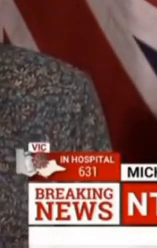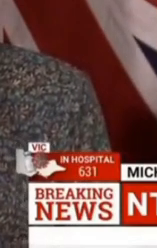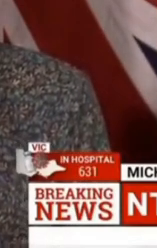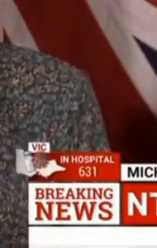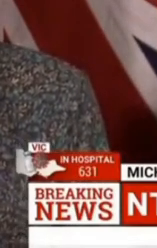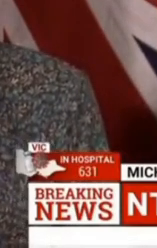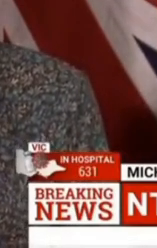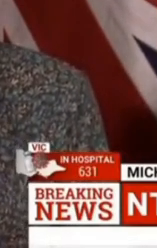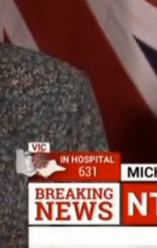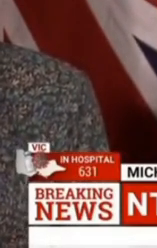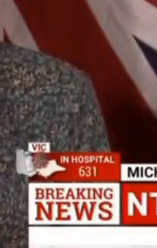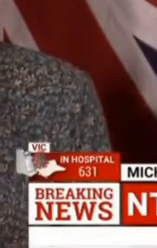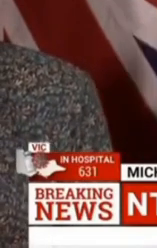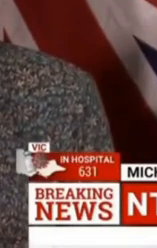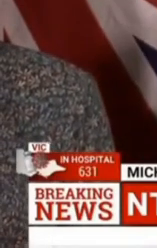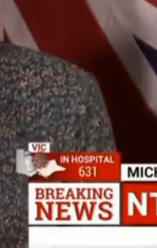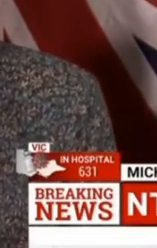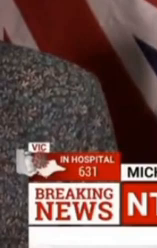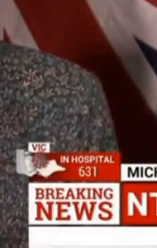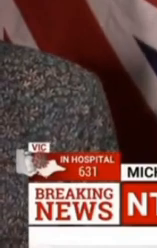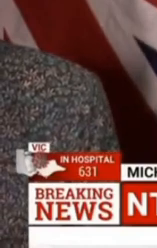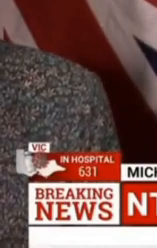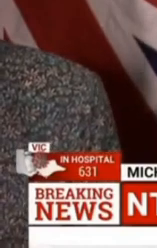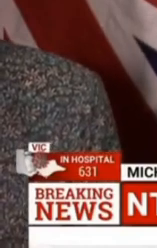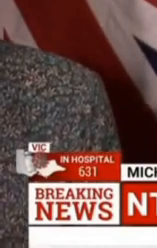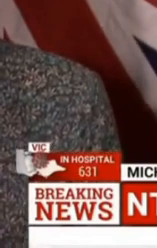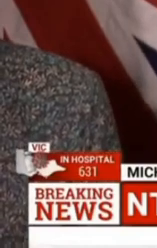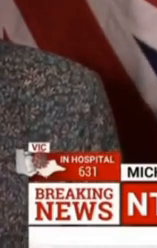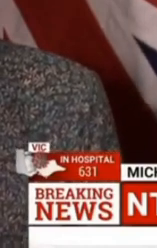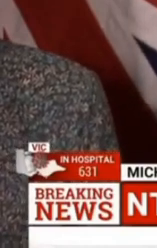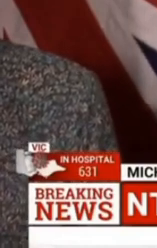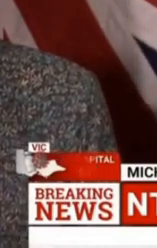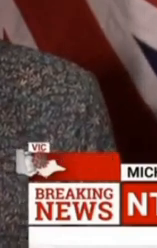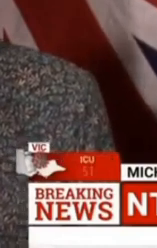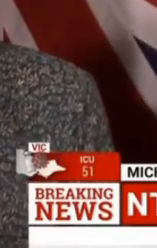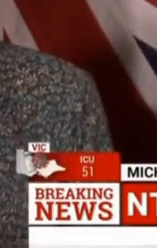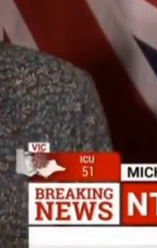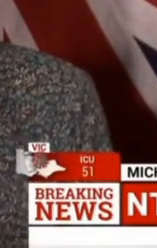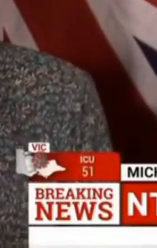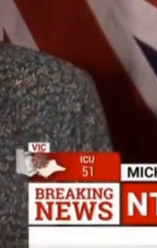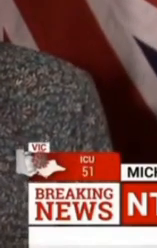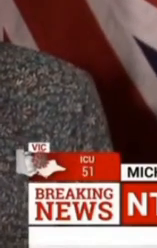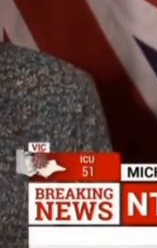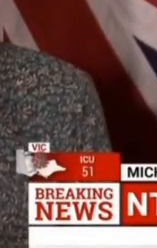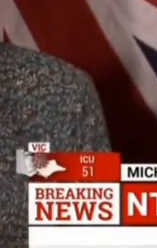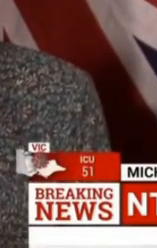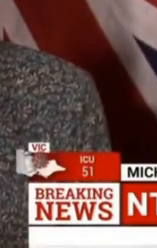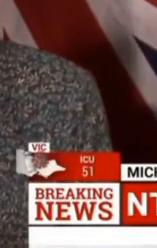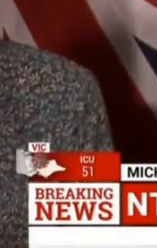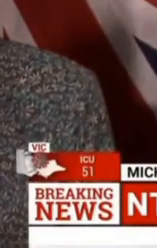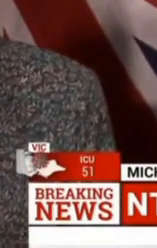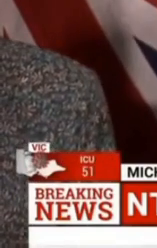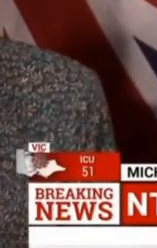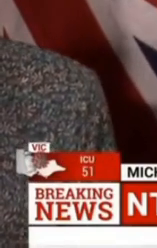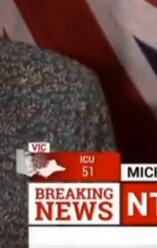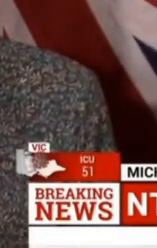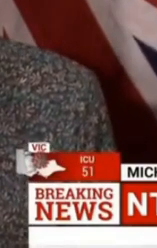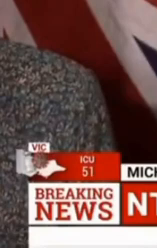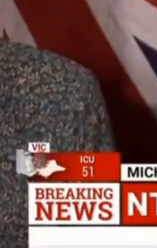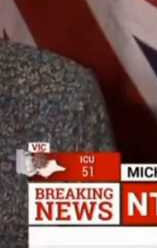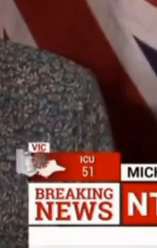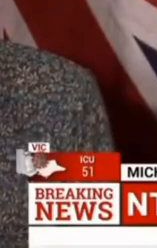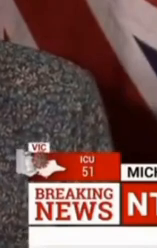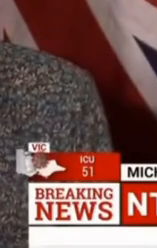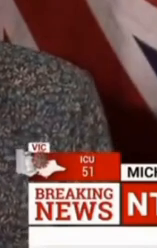support themselves. You cannot travel more than 30 kilometres from your home when leaving for one of the three reasons, or the nearest